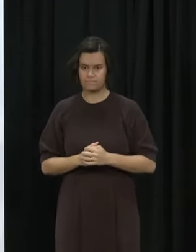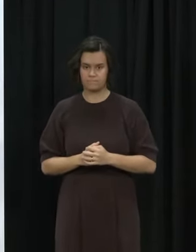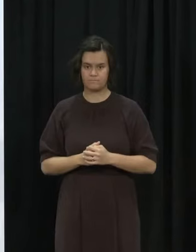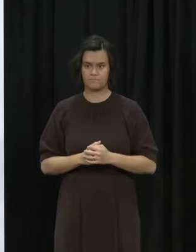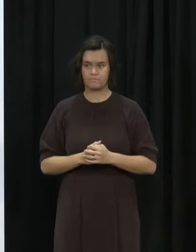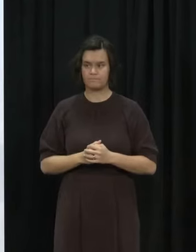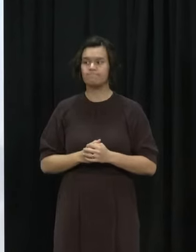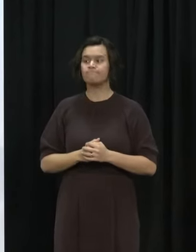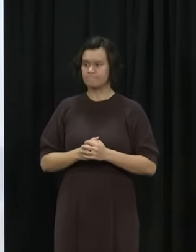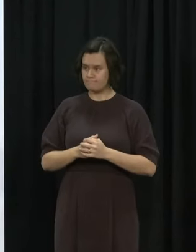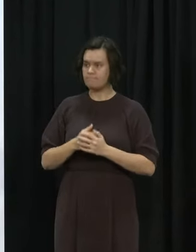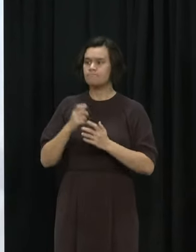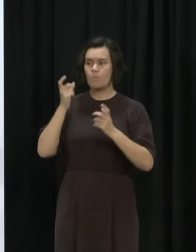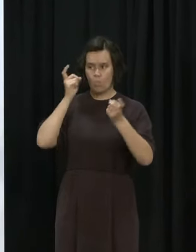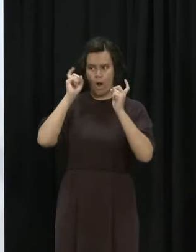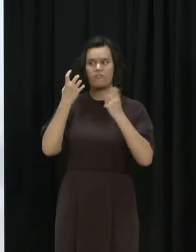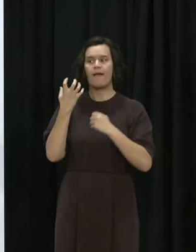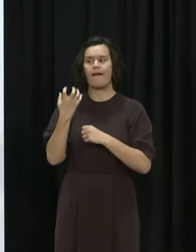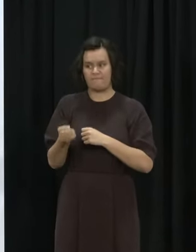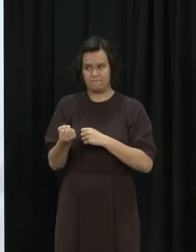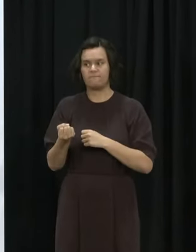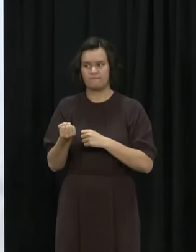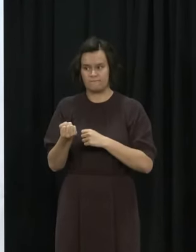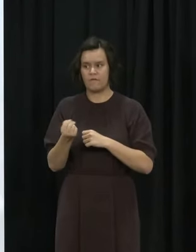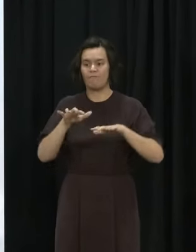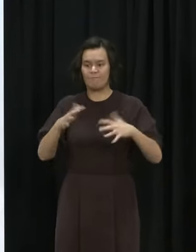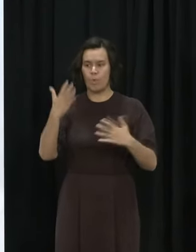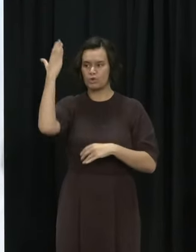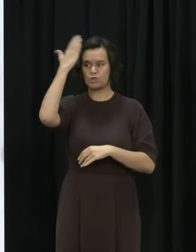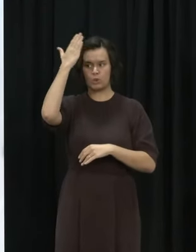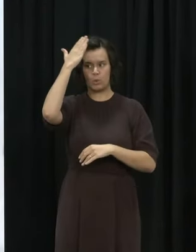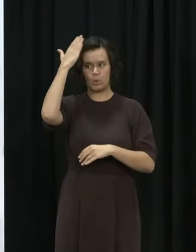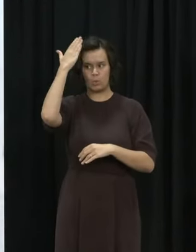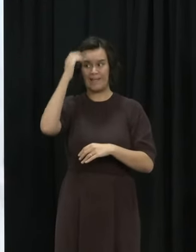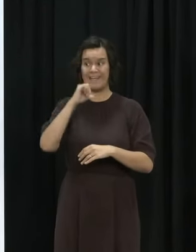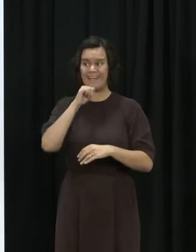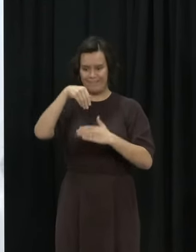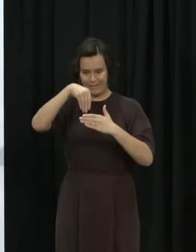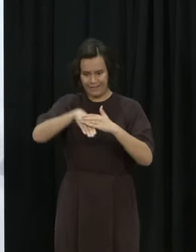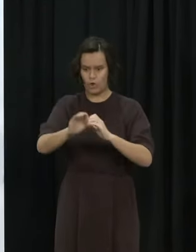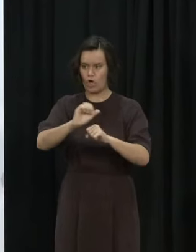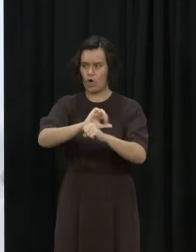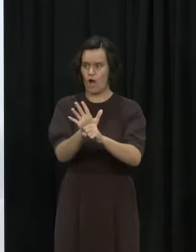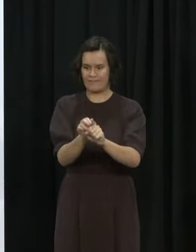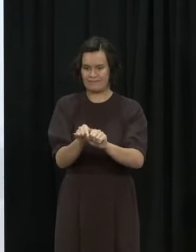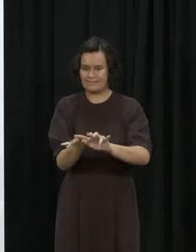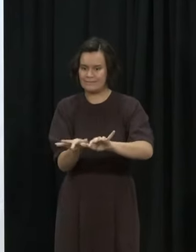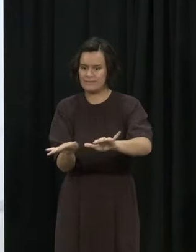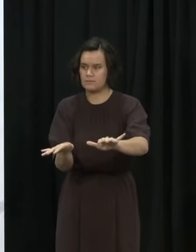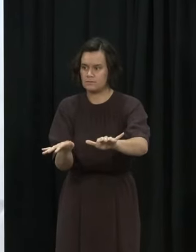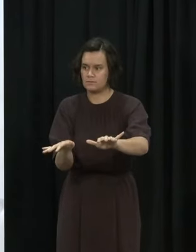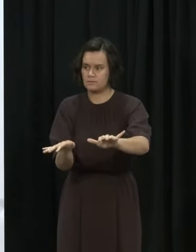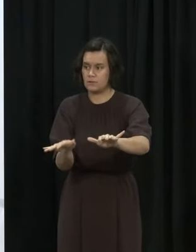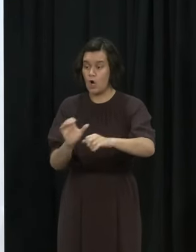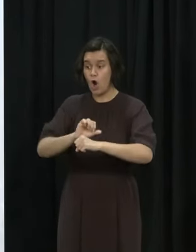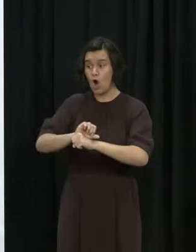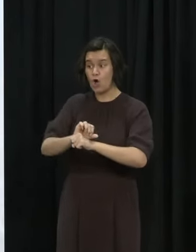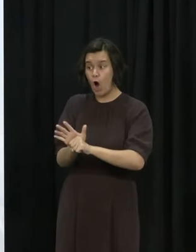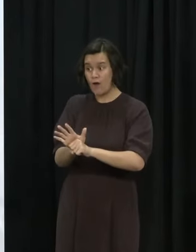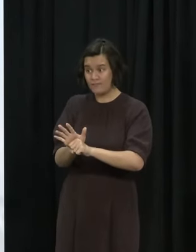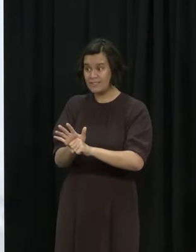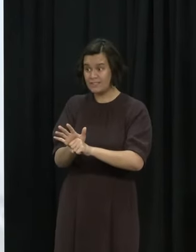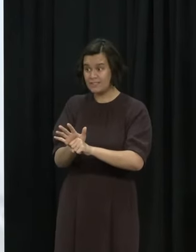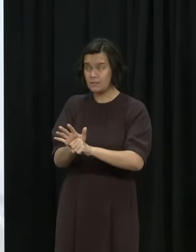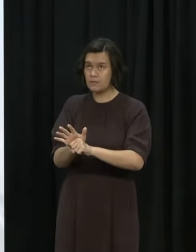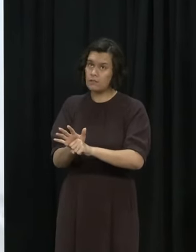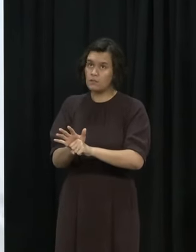We are concerned about outbreaks in schools we know that transmission does occur between children and from children probably less than in